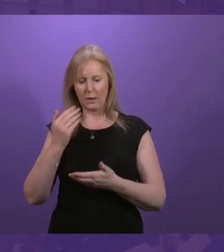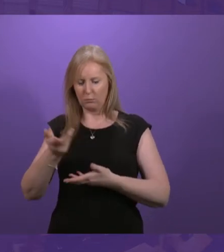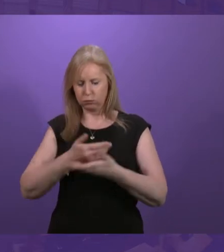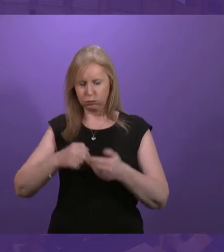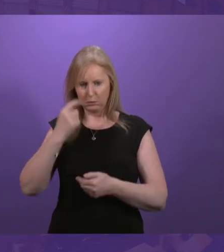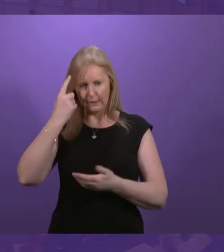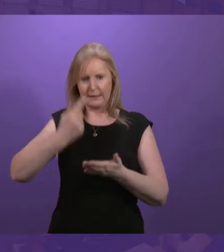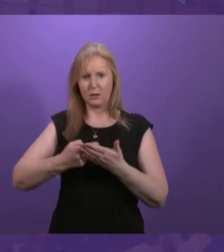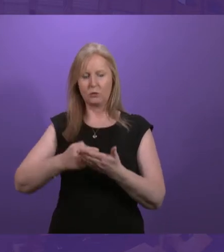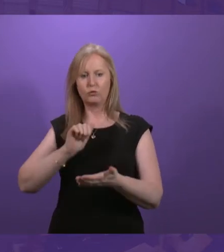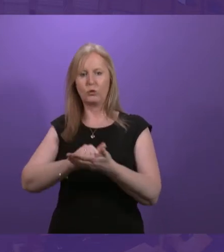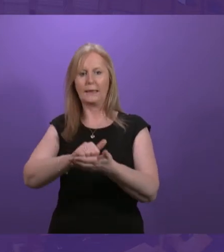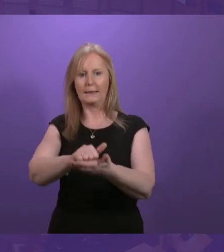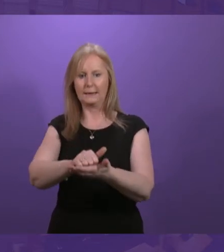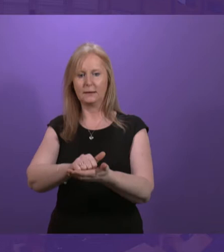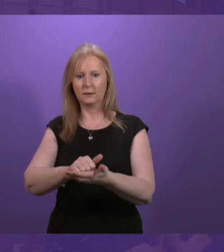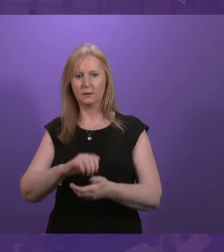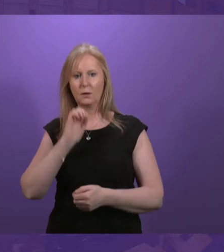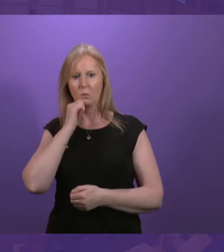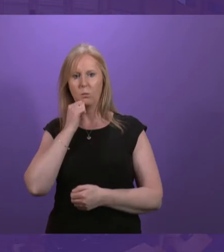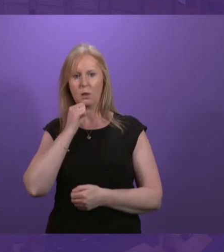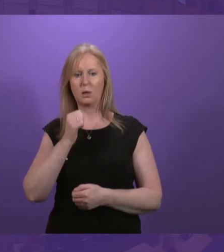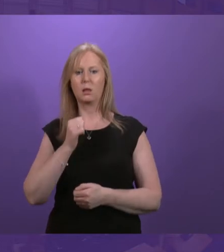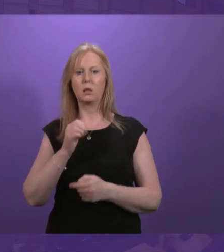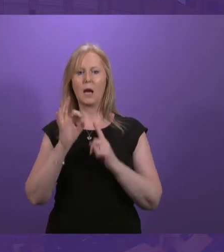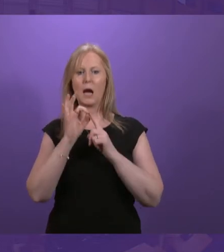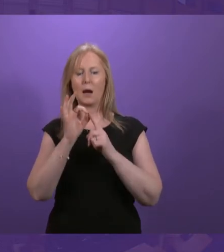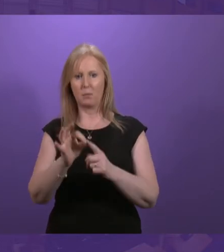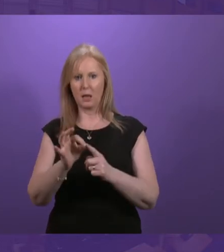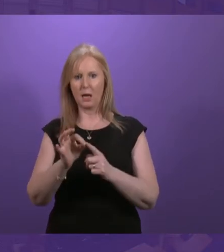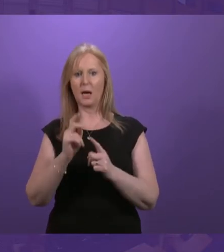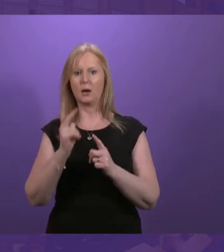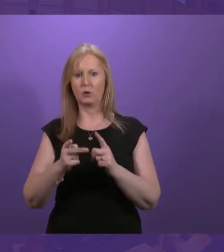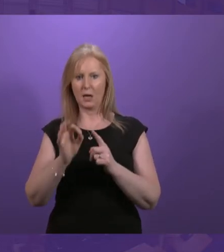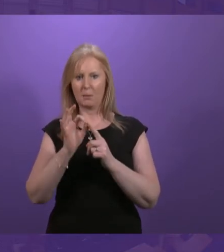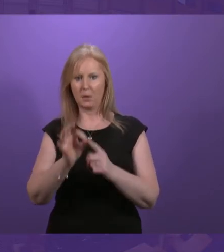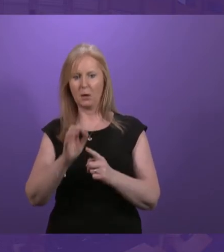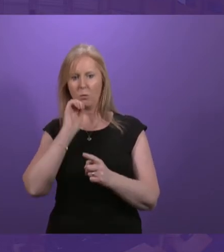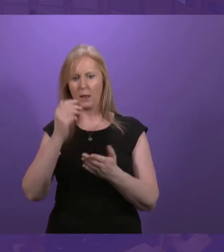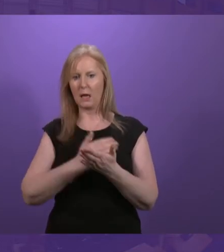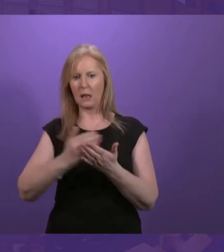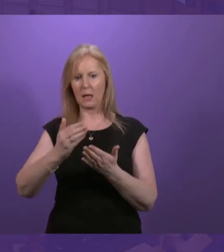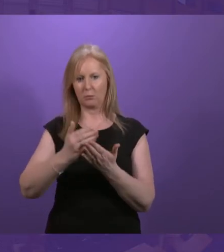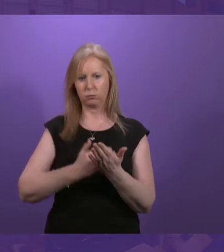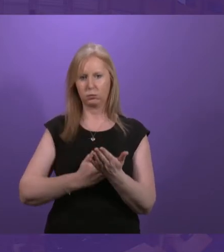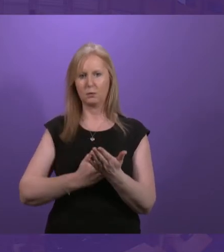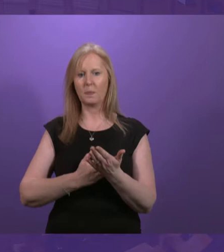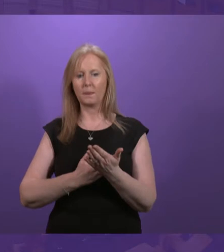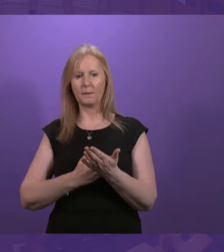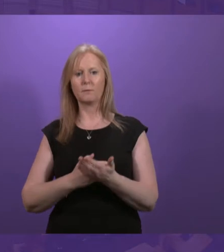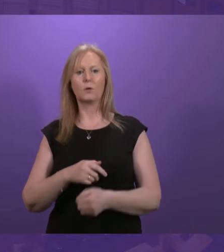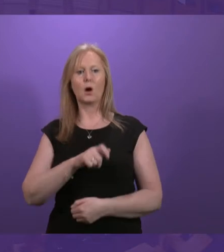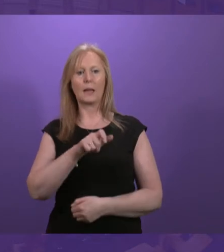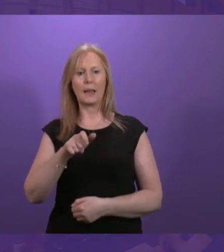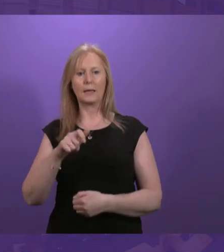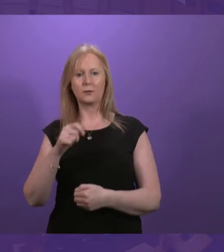A redesigned application process will be accessible and clear. And because we've recognised it can be difficult for clients to gather relevant evidence,